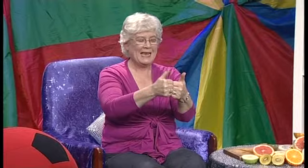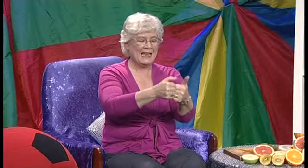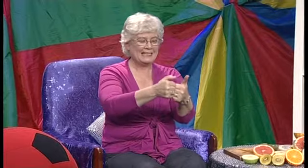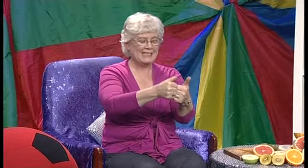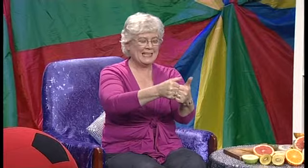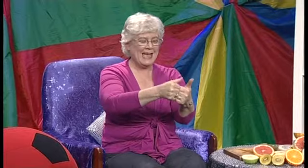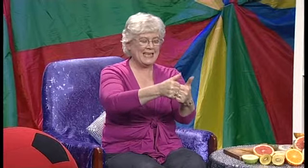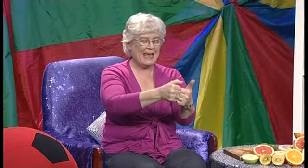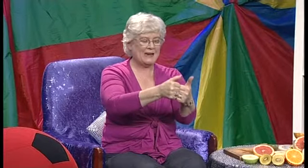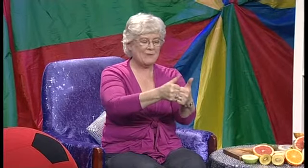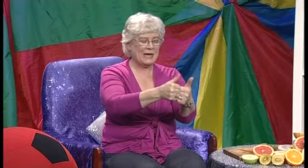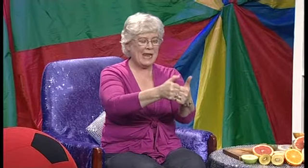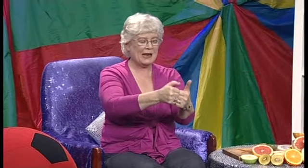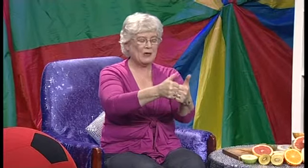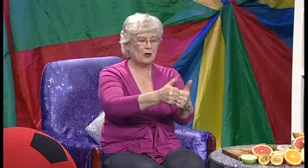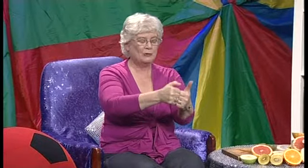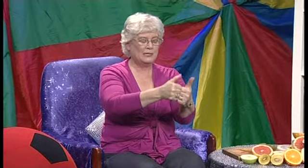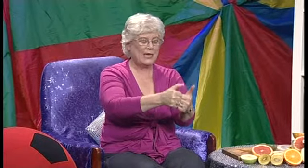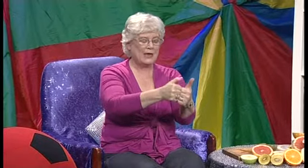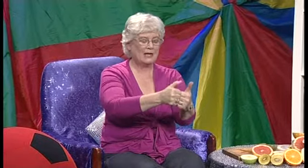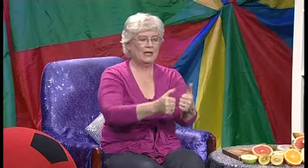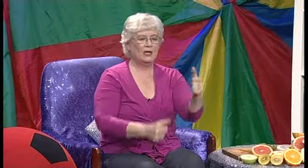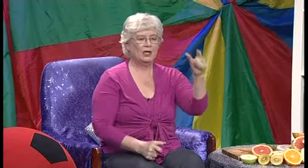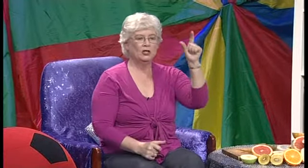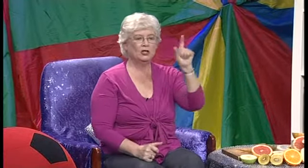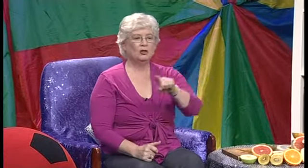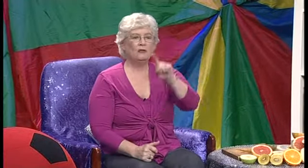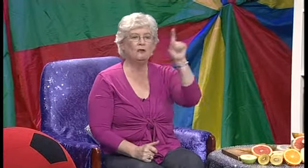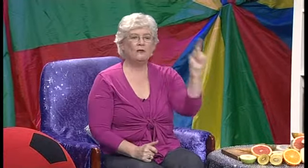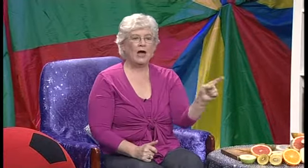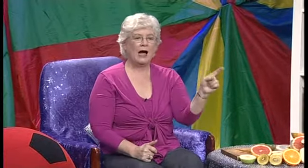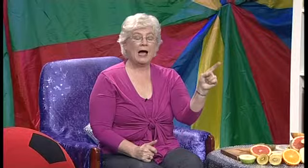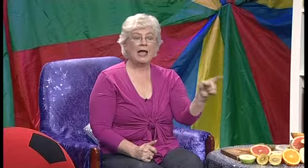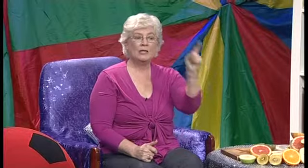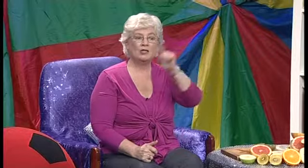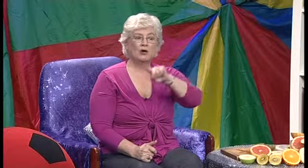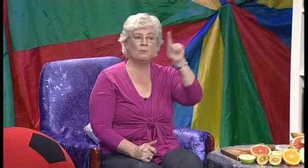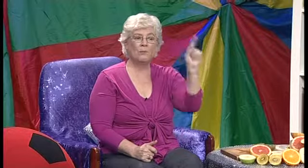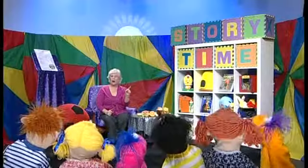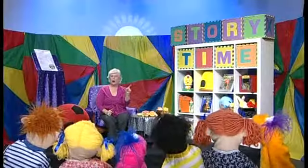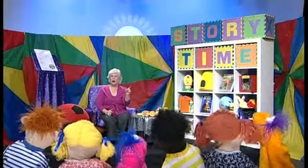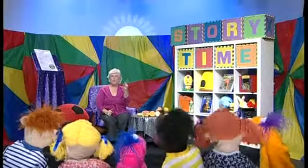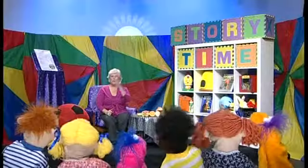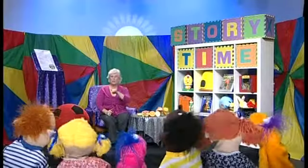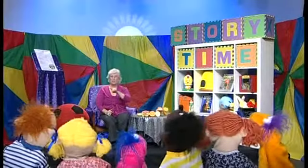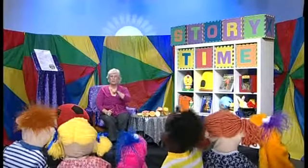Let's sing that again really loudly all together. Shoo fly, don't bother me.